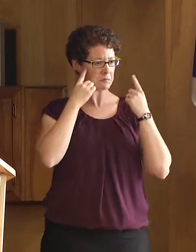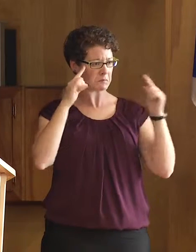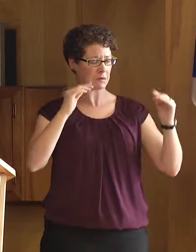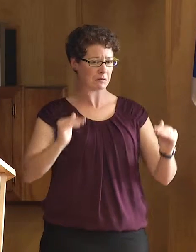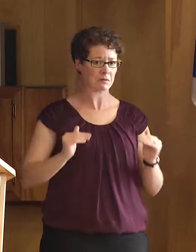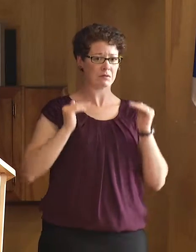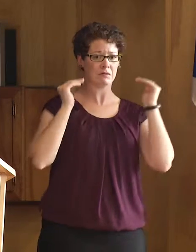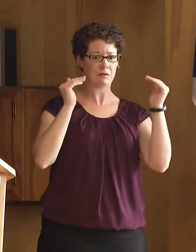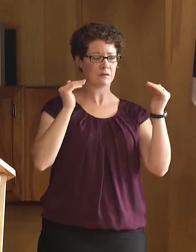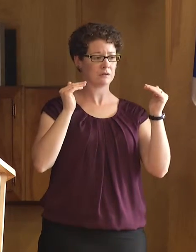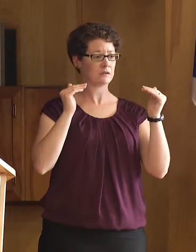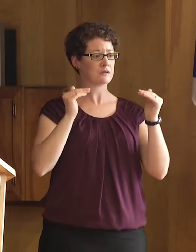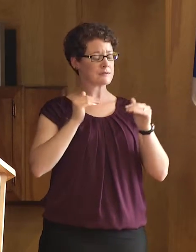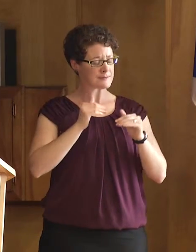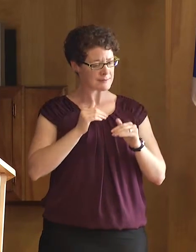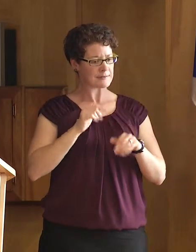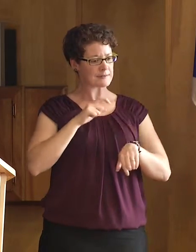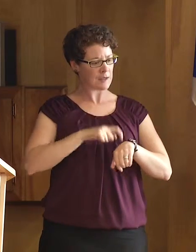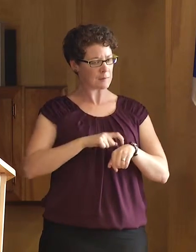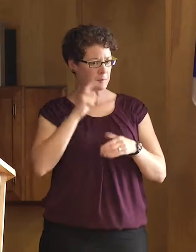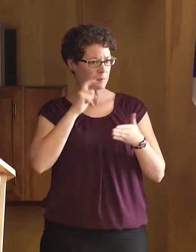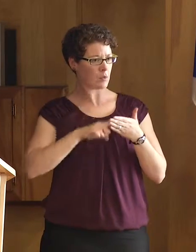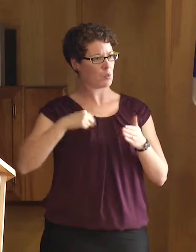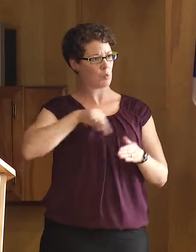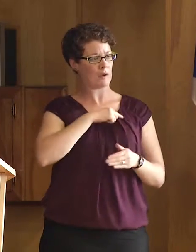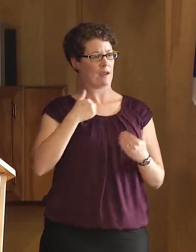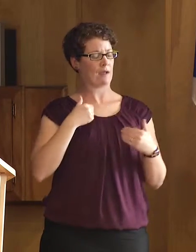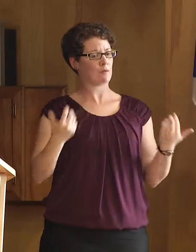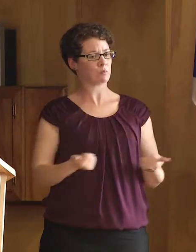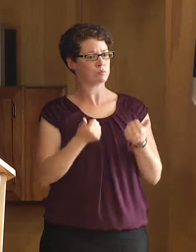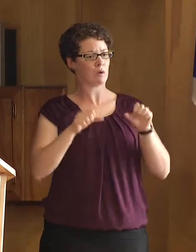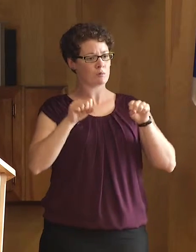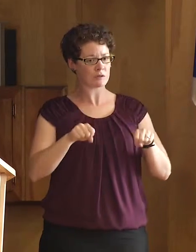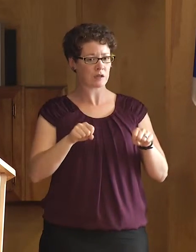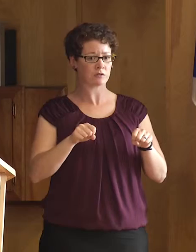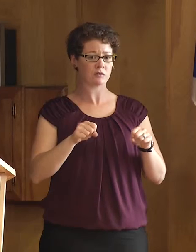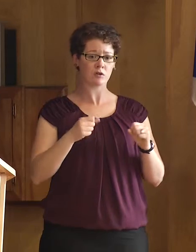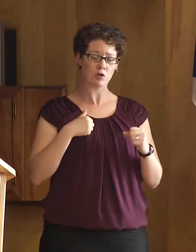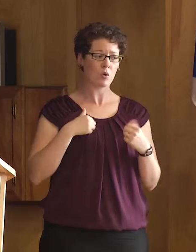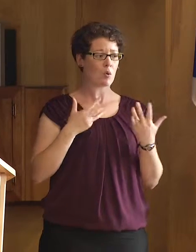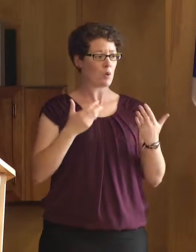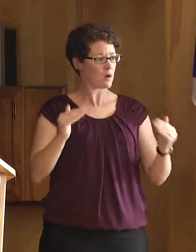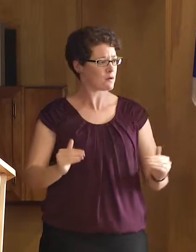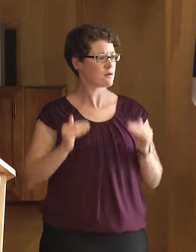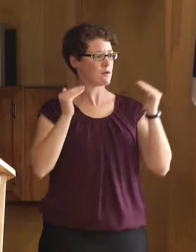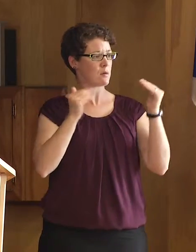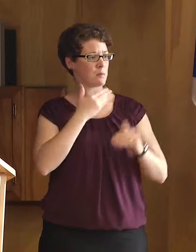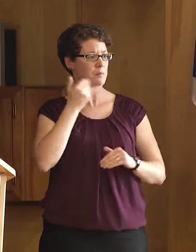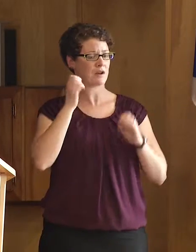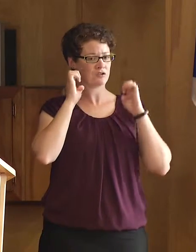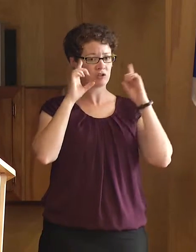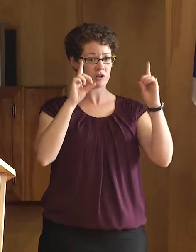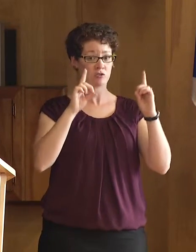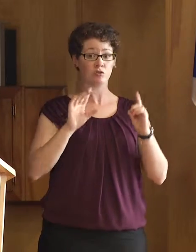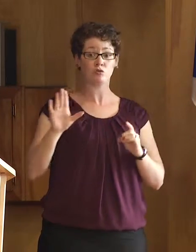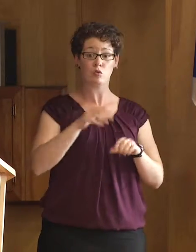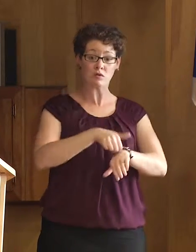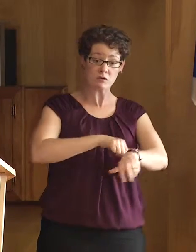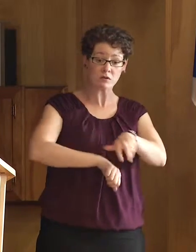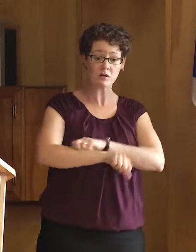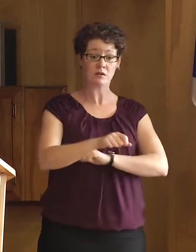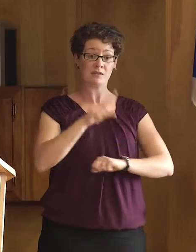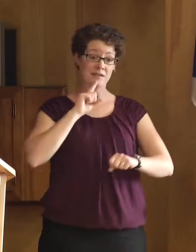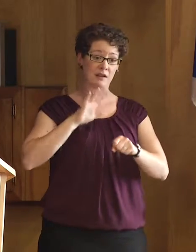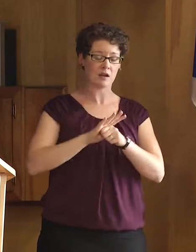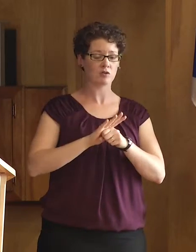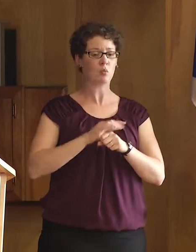of ourselves, who took the time to recognize our potential and encourage us to strive for a higher education. Your efforts and dedication have not